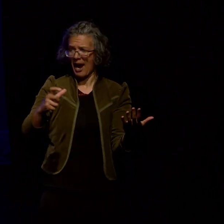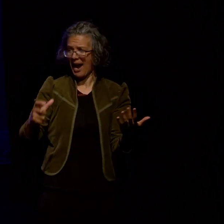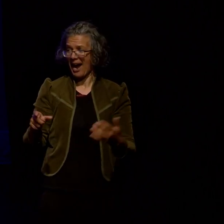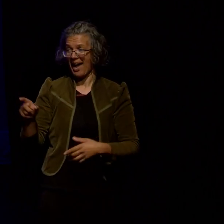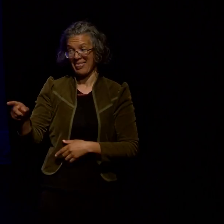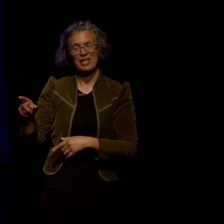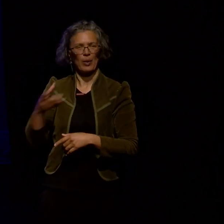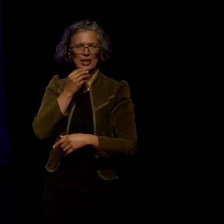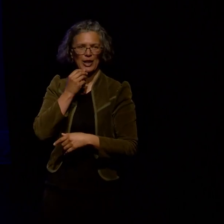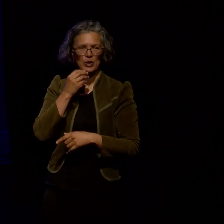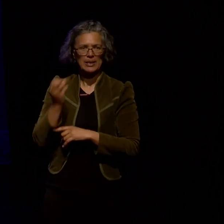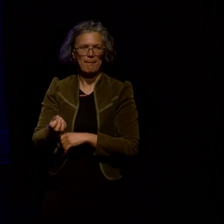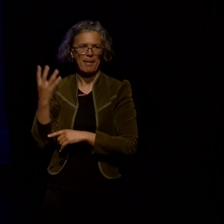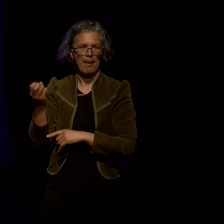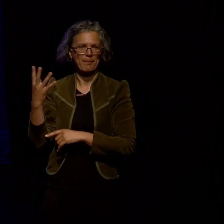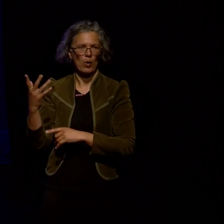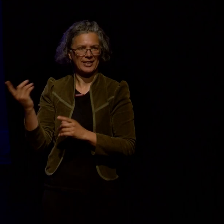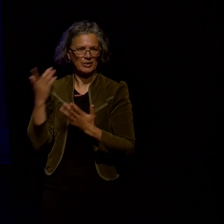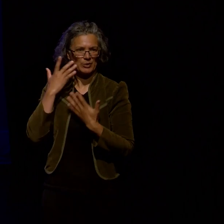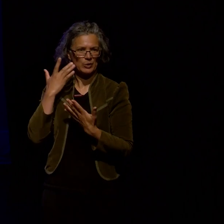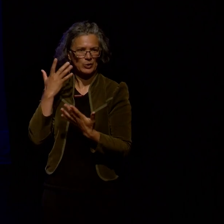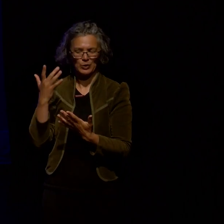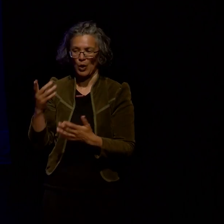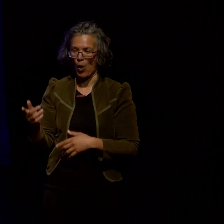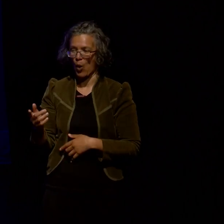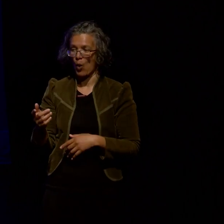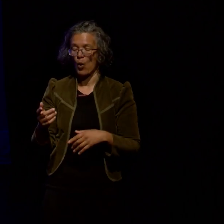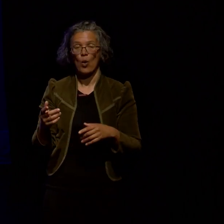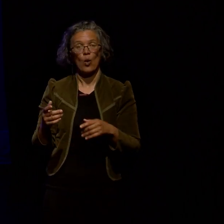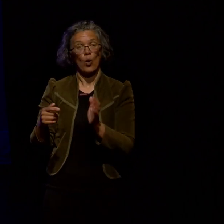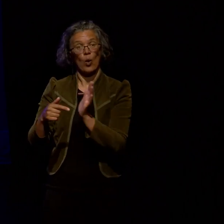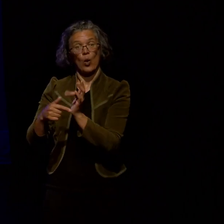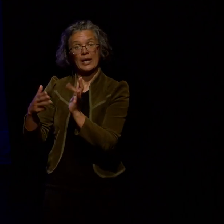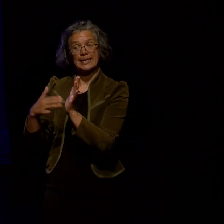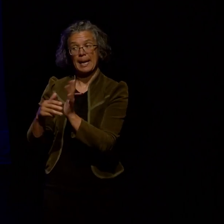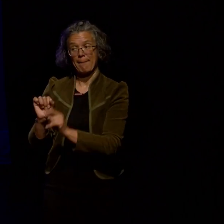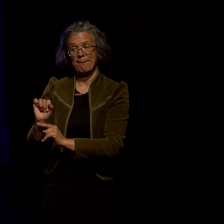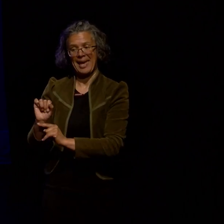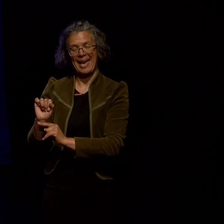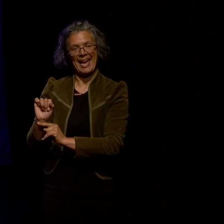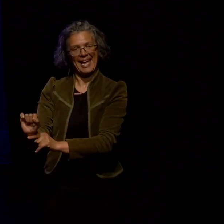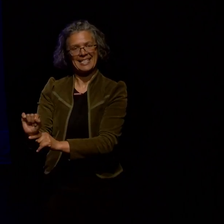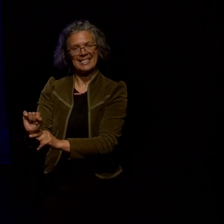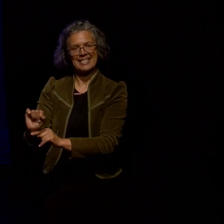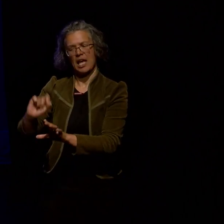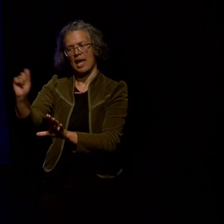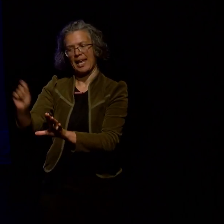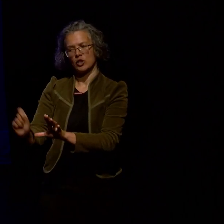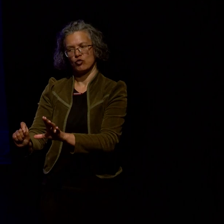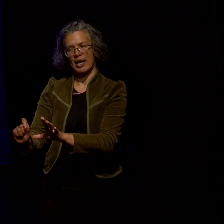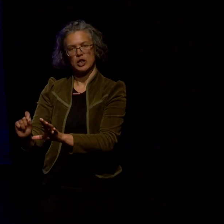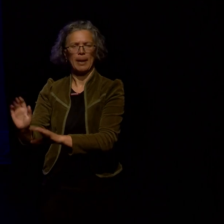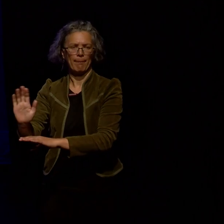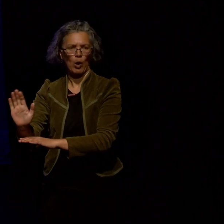in PowerPoint each led by one of Tim's illustrations in blue and then an essay those are those grey squares